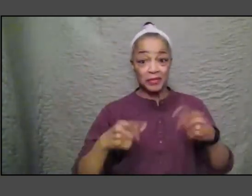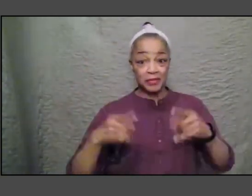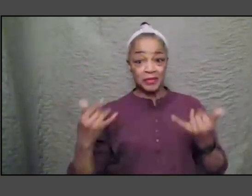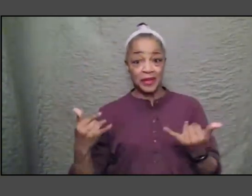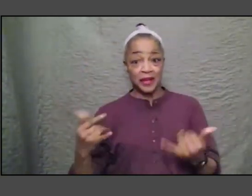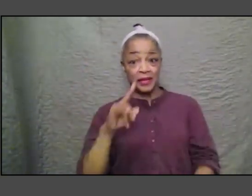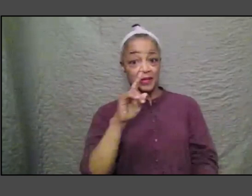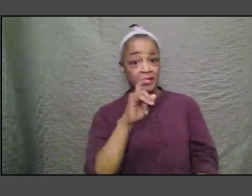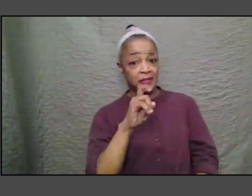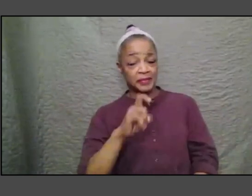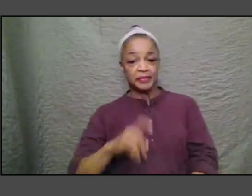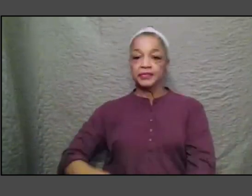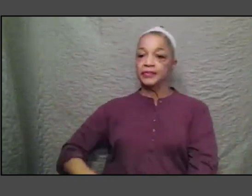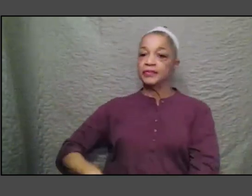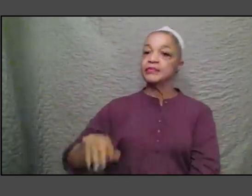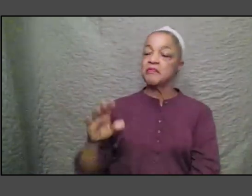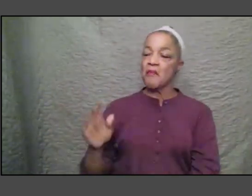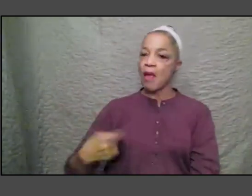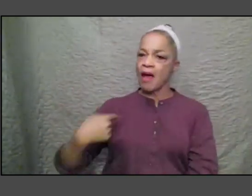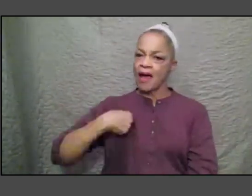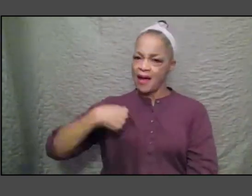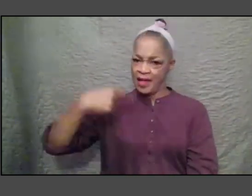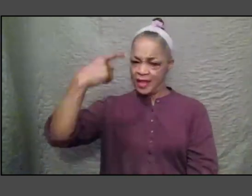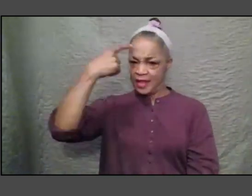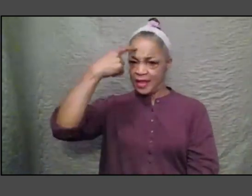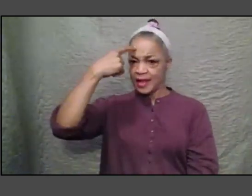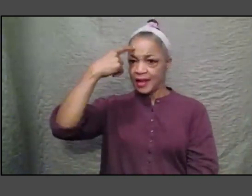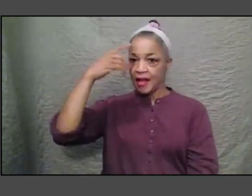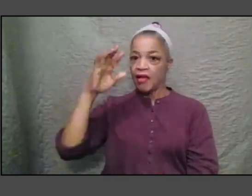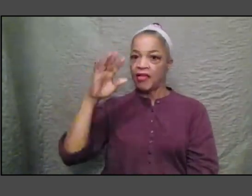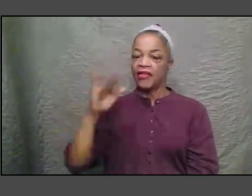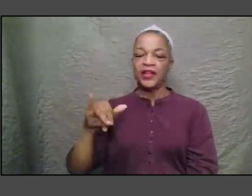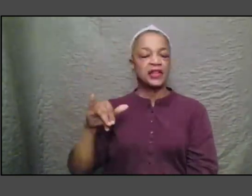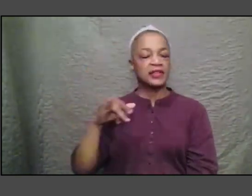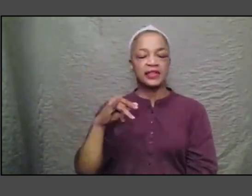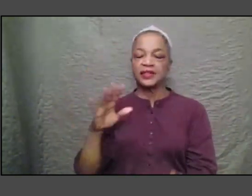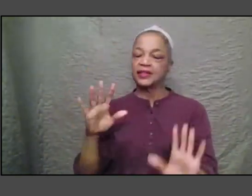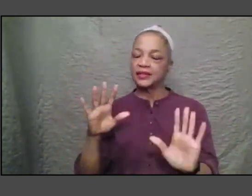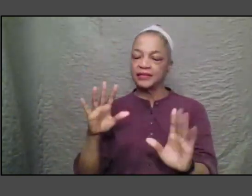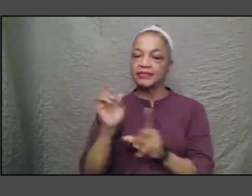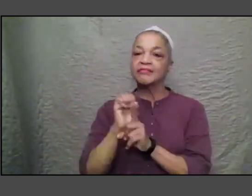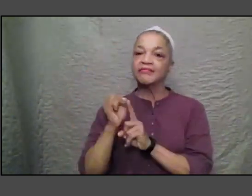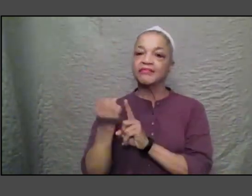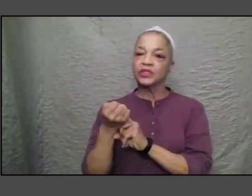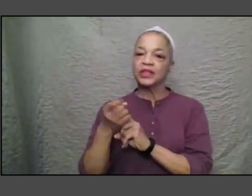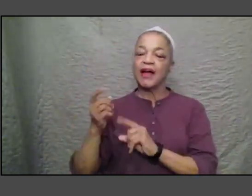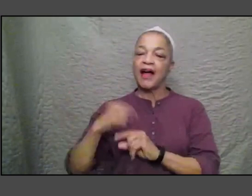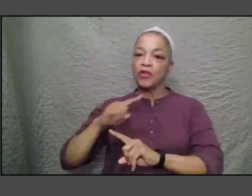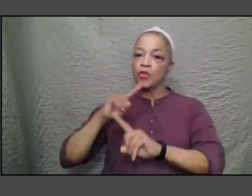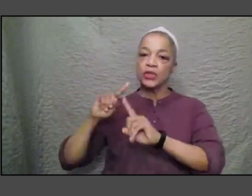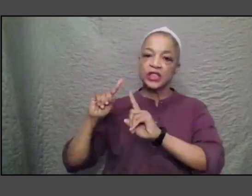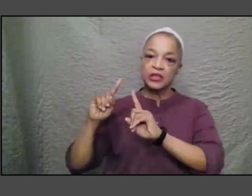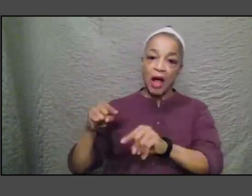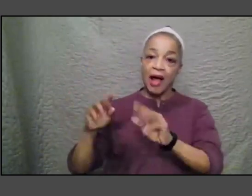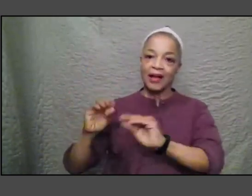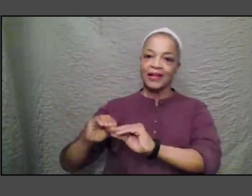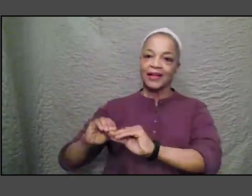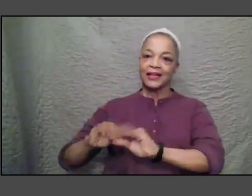really think that this is a classic case that you've got to respond and respond clearly on the one hand I think it's incumbent